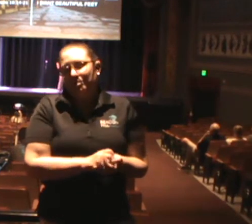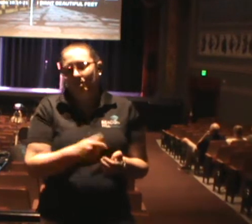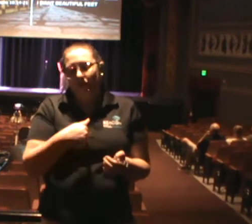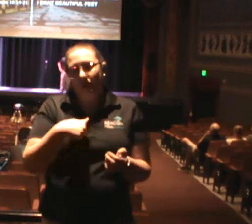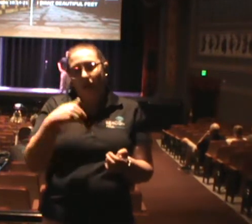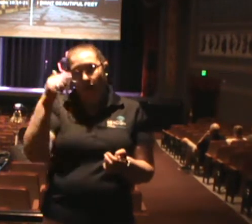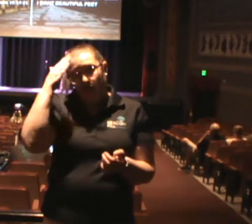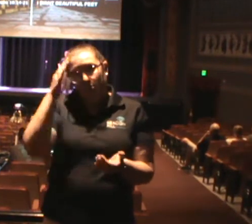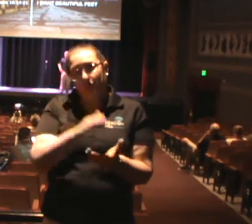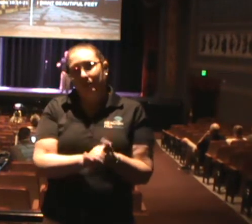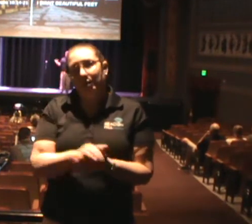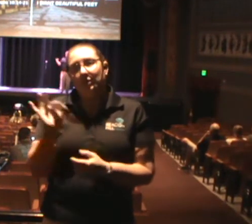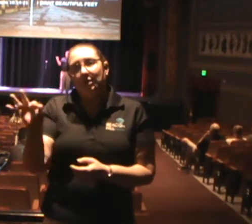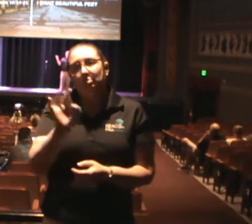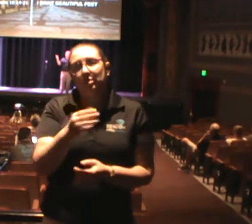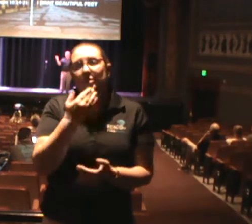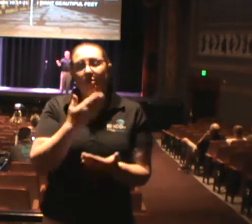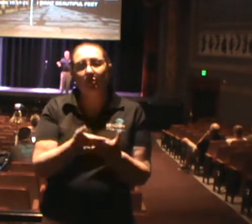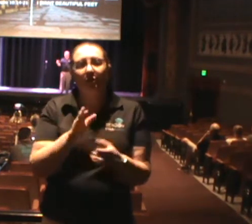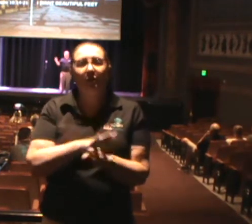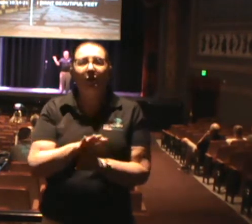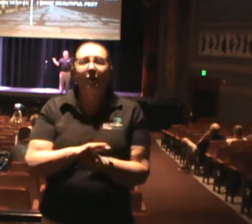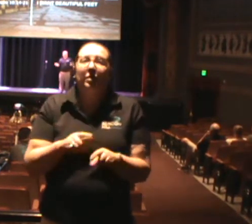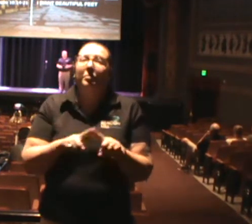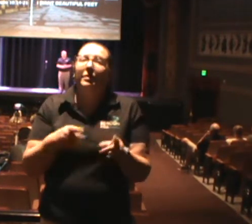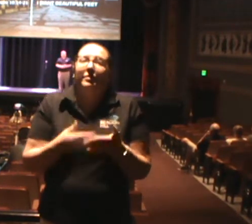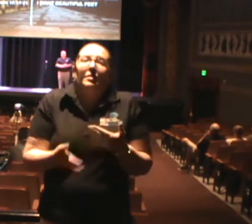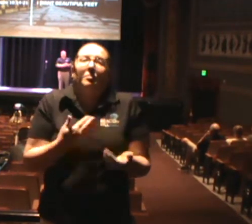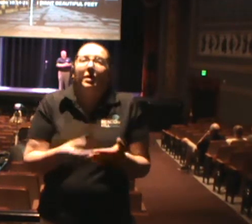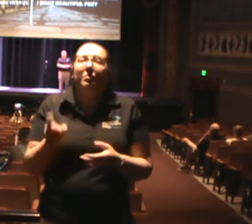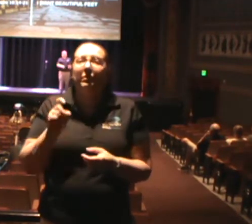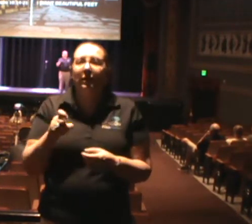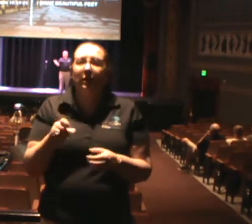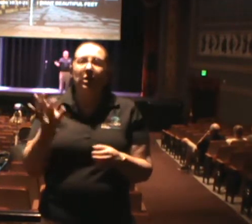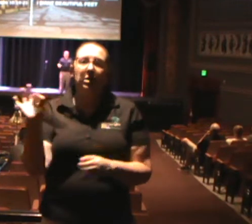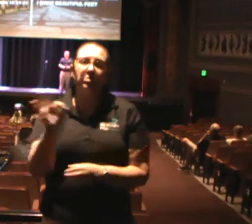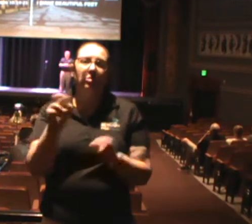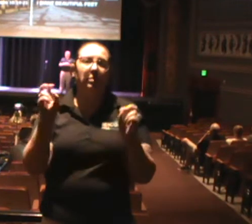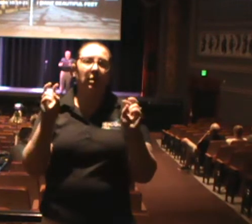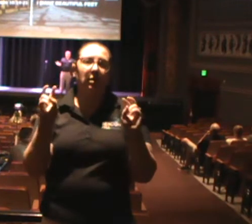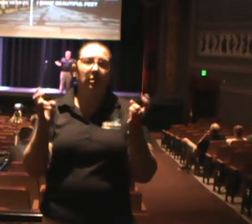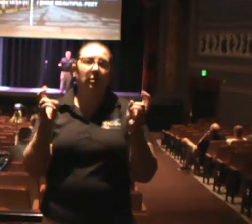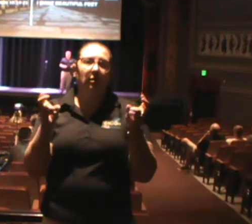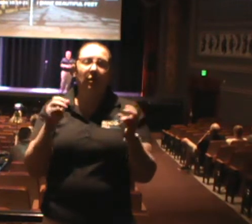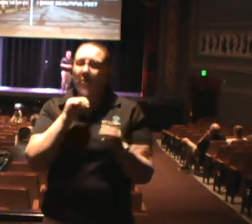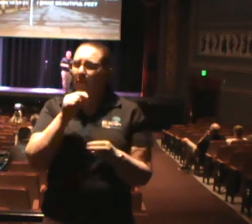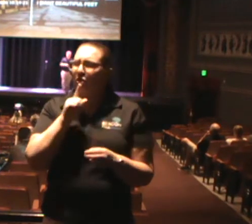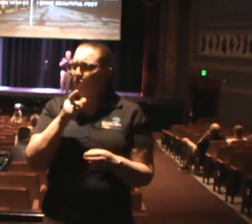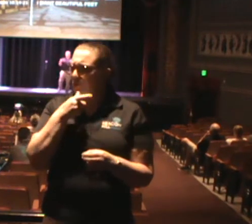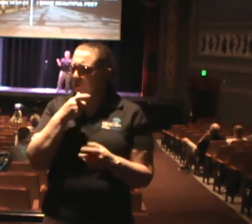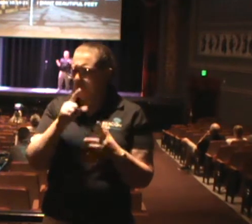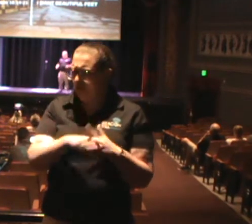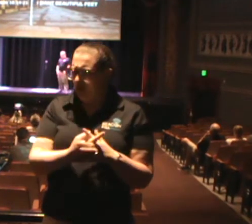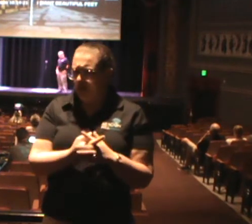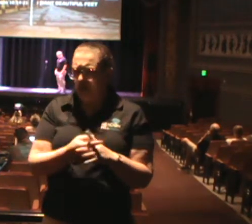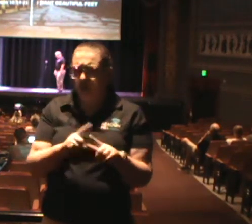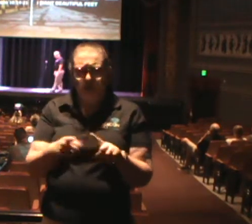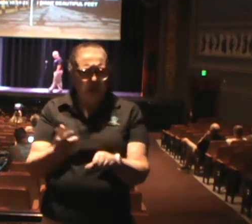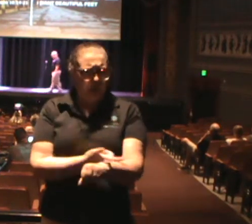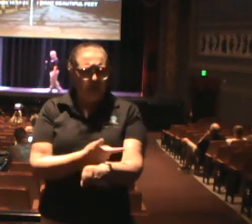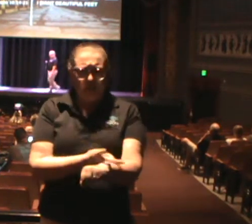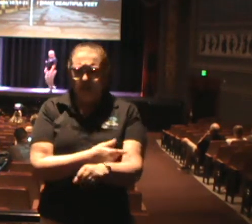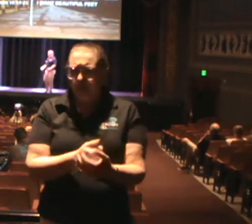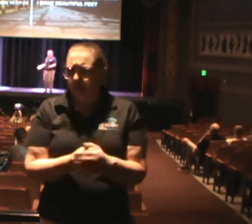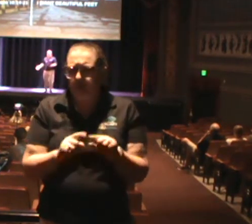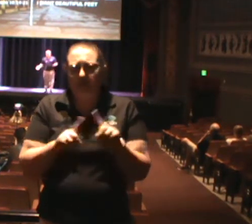hearts of the hearers. Yet, somehow, we have to have sermon titles. It's something, I don't know who started, I don't know how long ago it started, but you've to come up with sermon